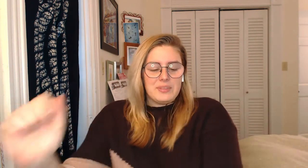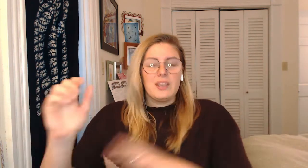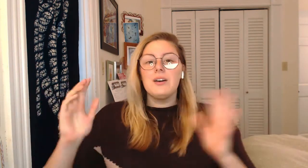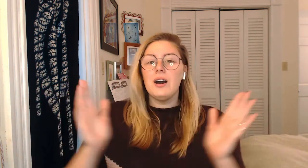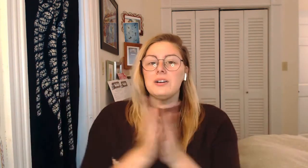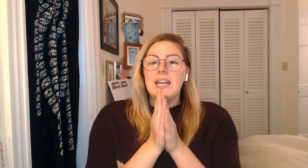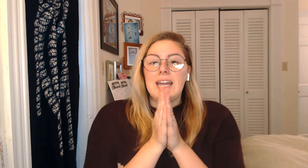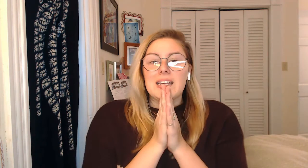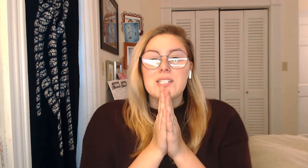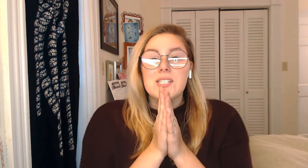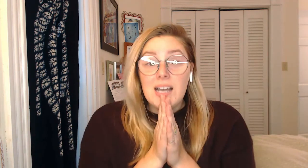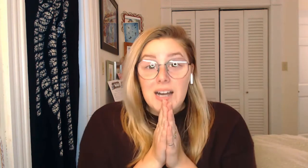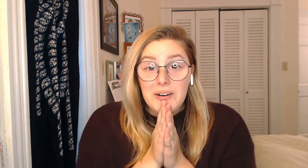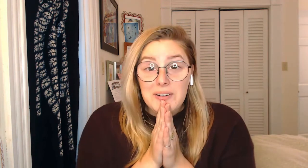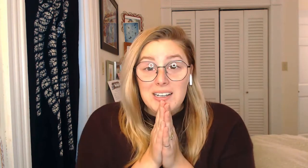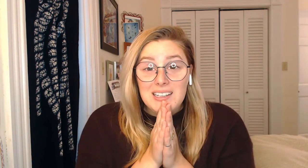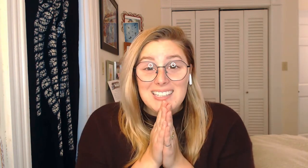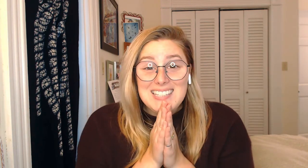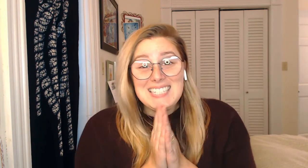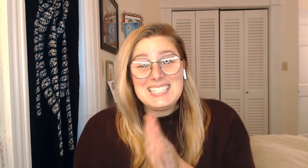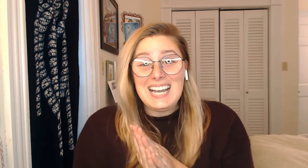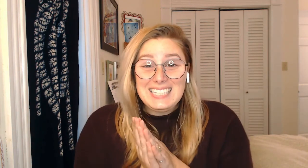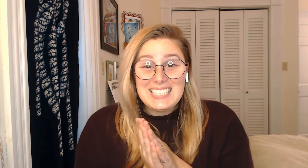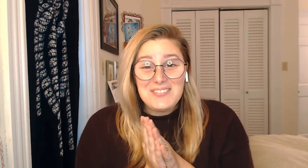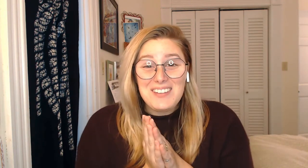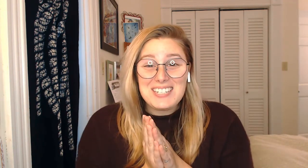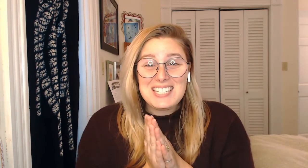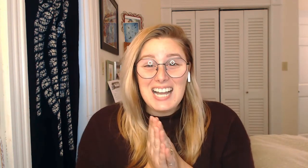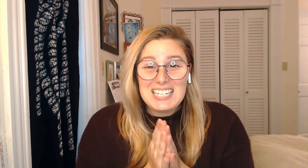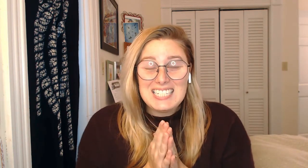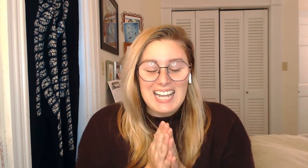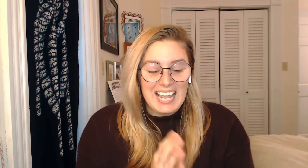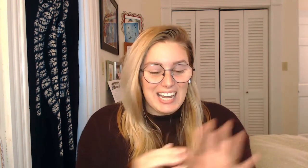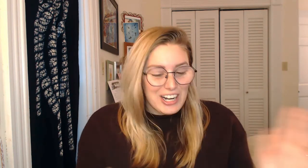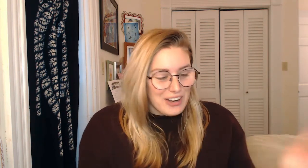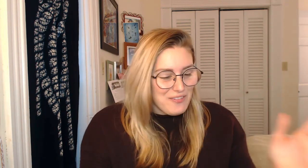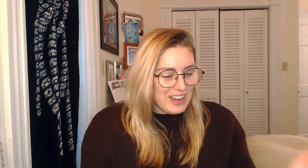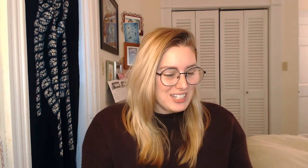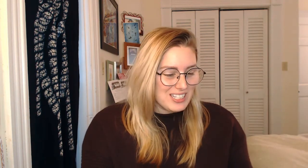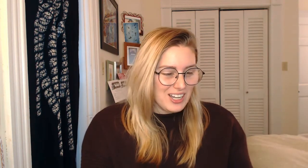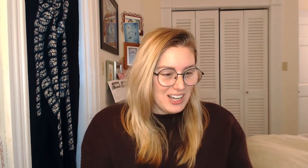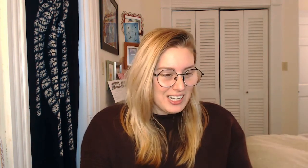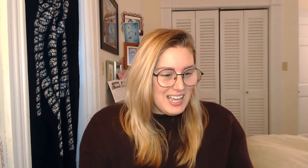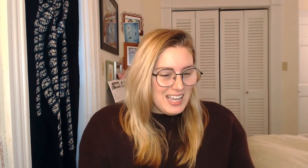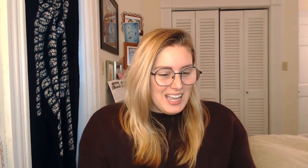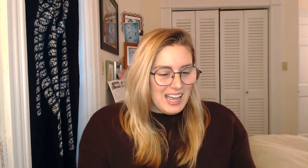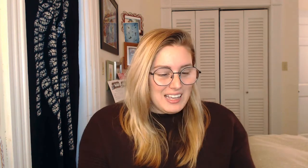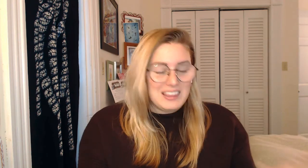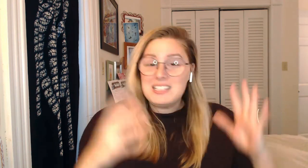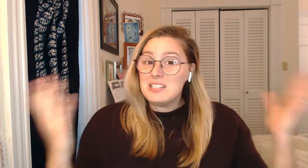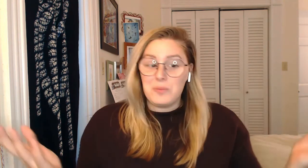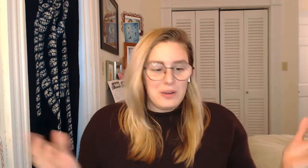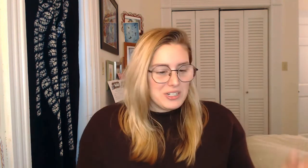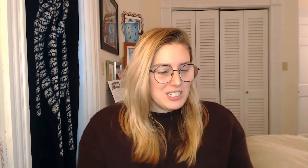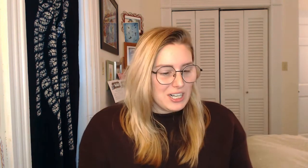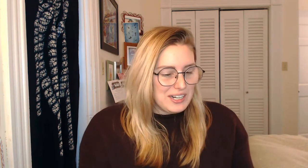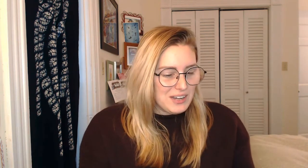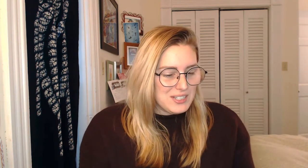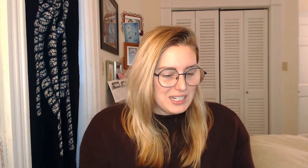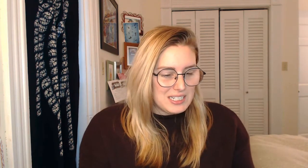Okay. So let's sing Talia's favorite song today, her favorite song. And this is what we're starting off singing time